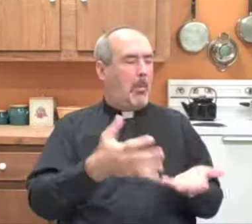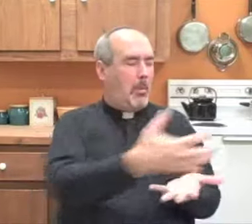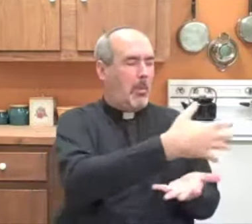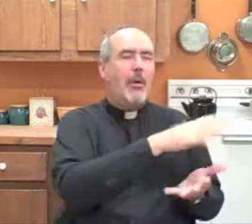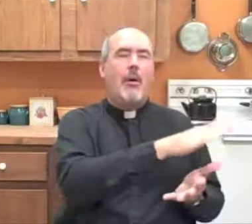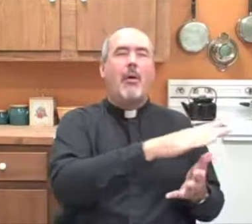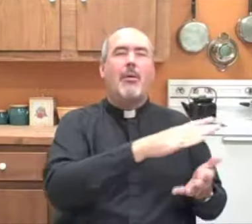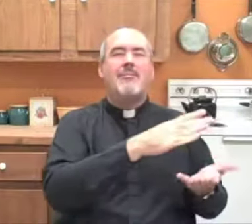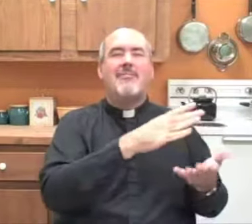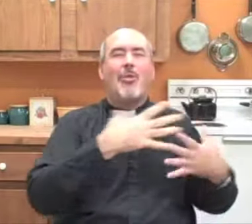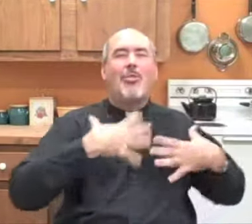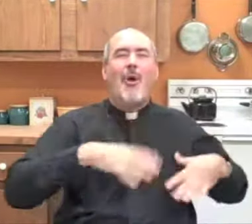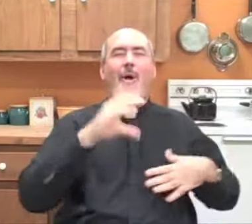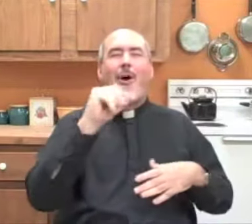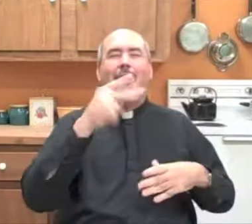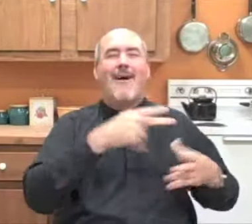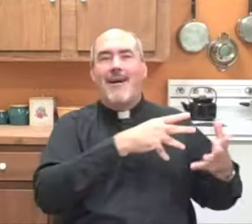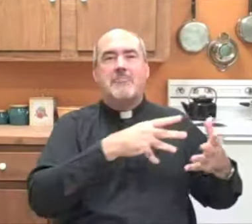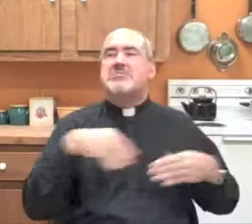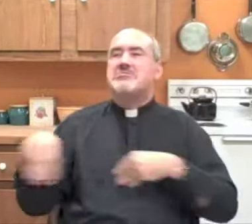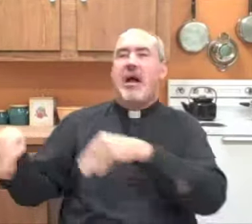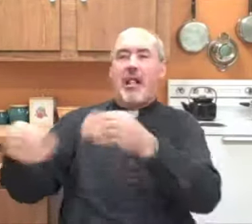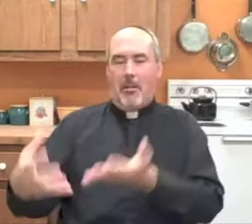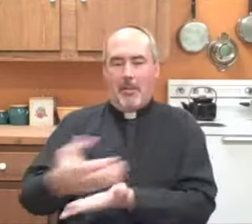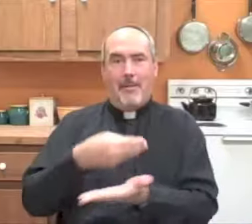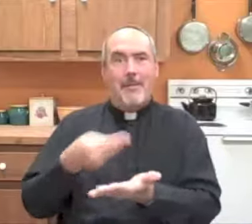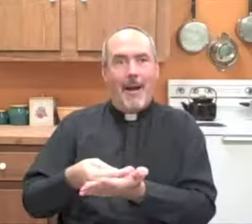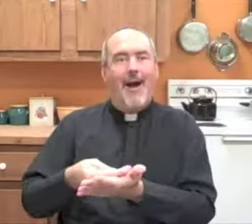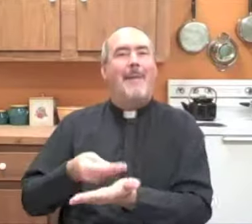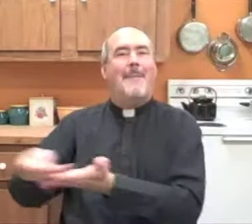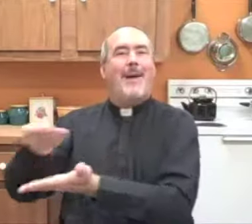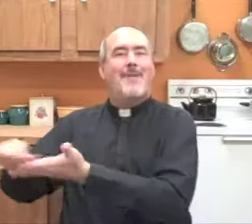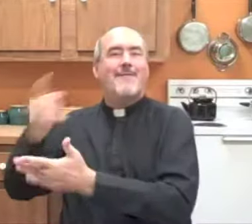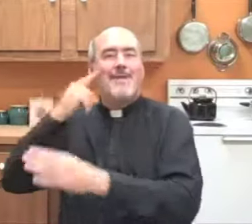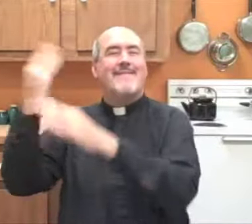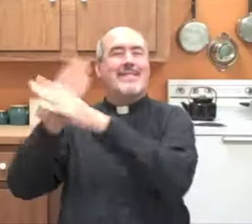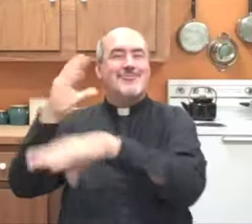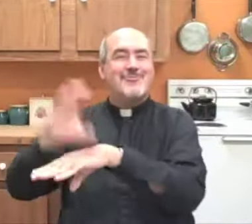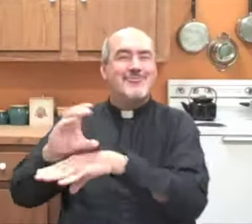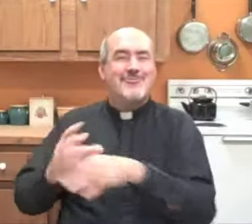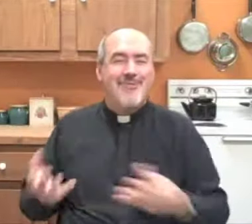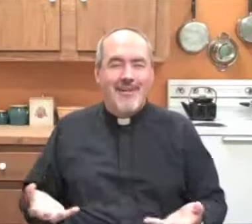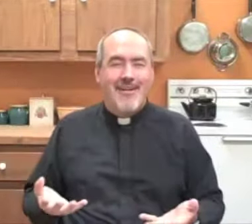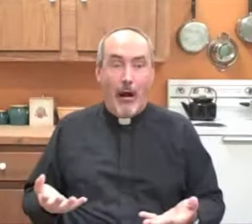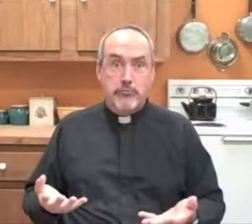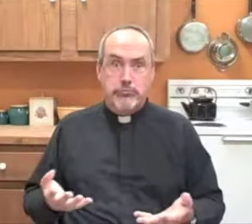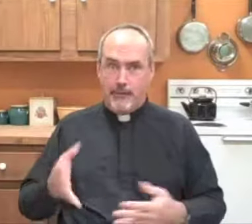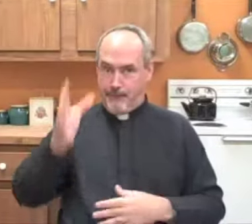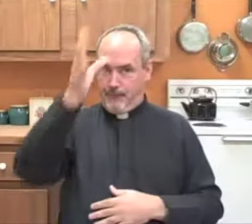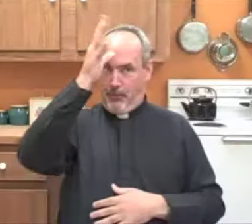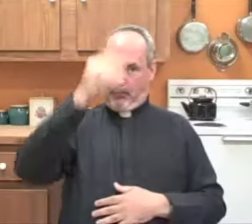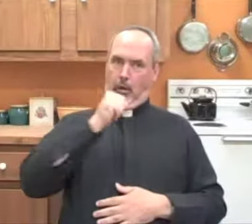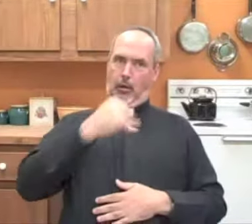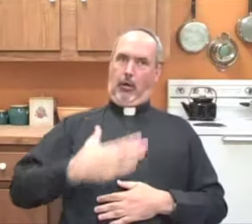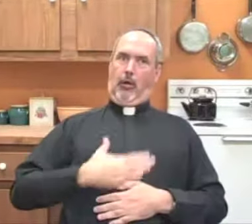he could take stuff from his father's business, all those nice clothes, and sell them and raise money to pay for the repairs.